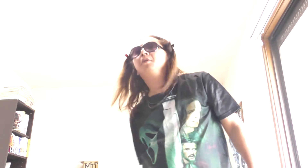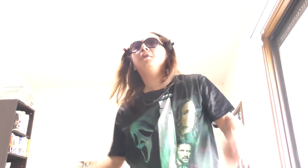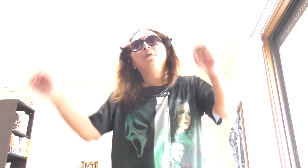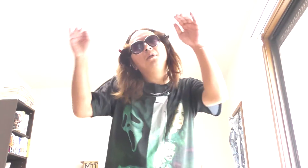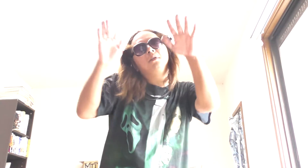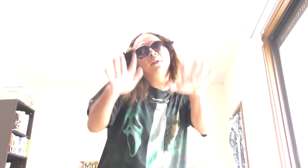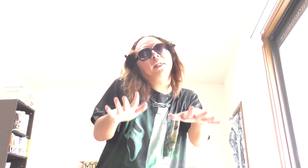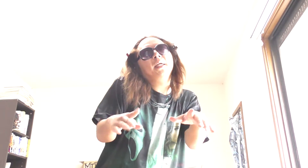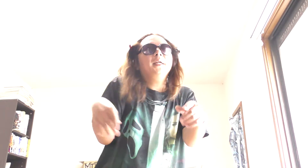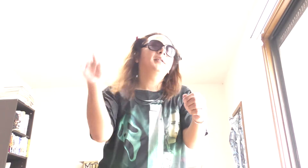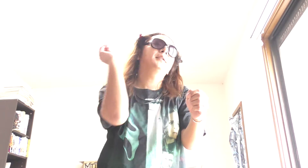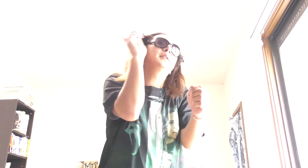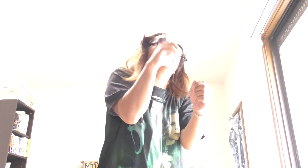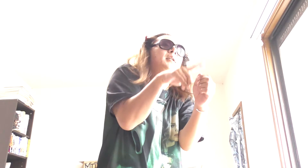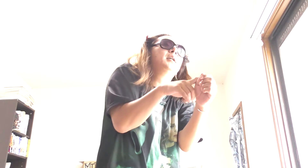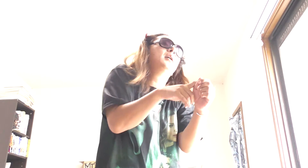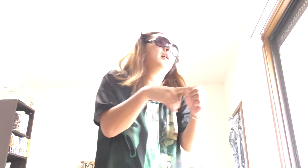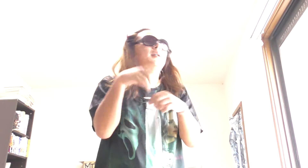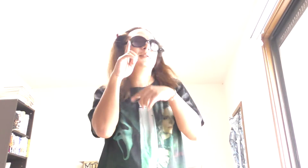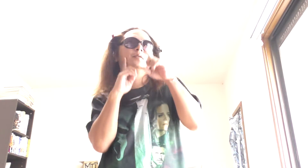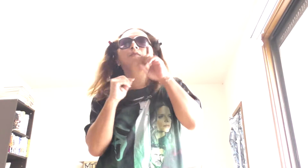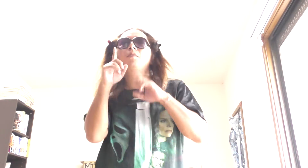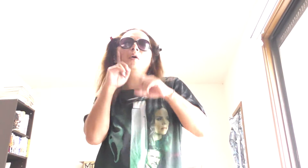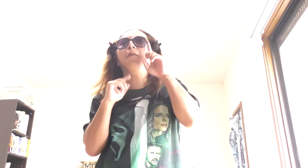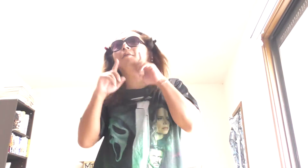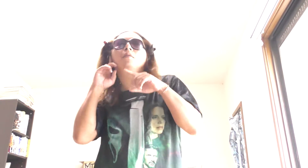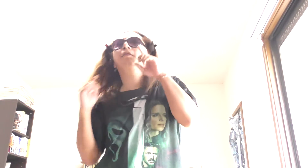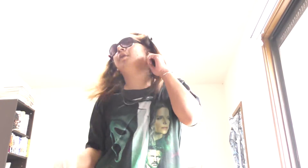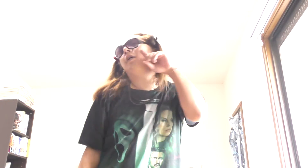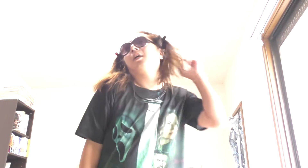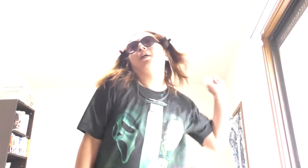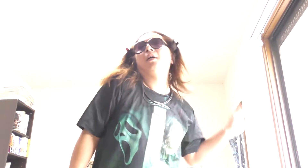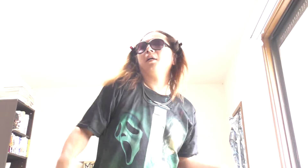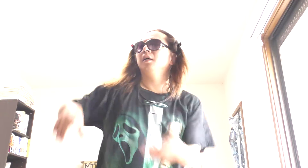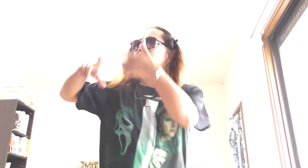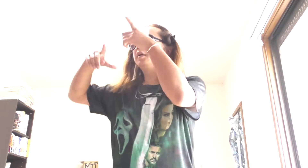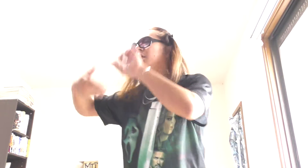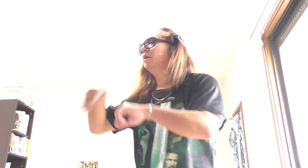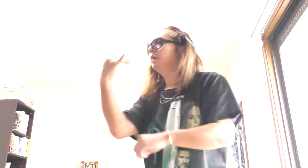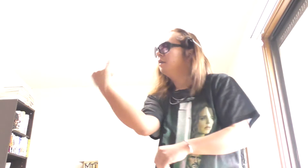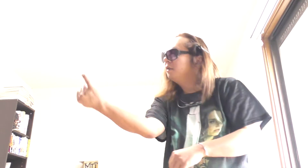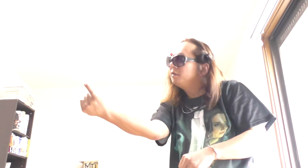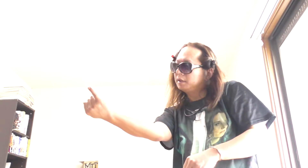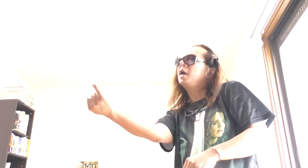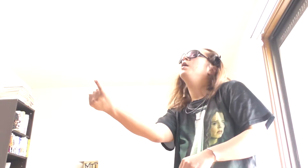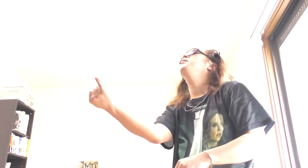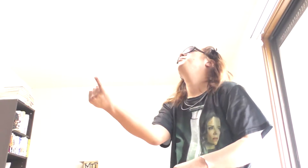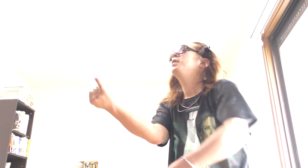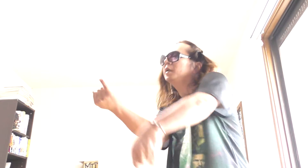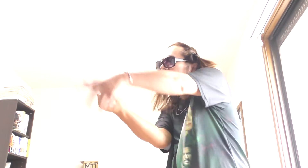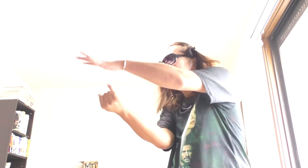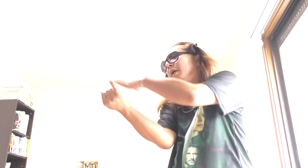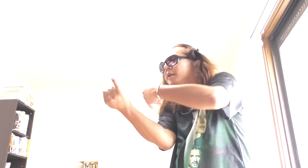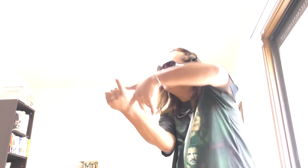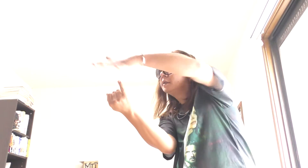This year, to save me from tears, I gave it to someone special.